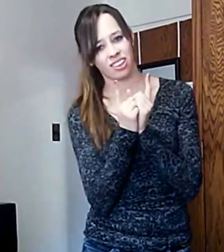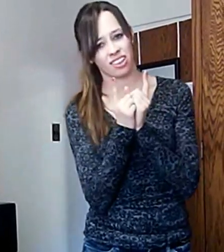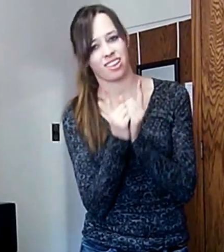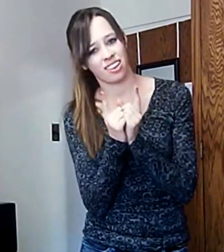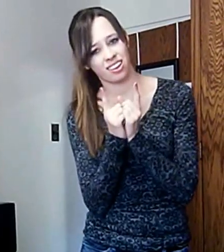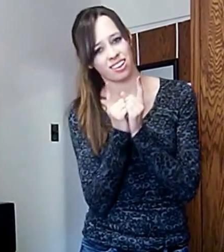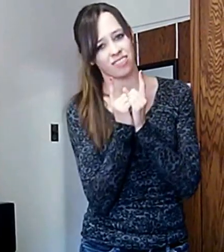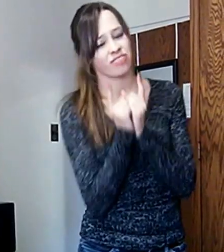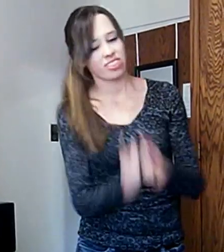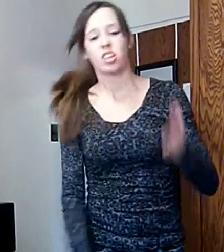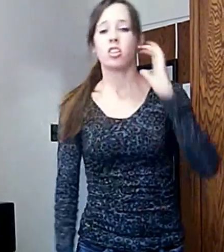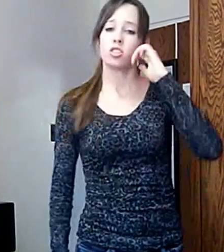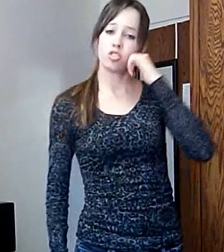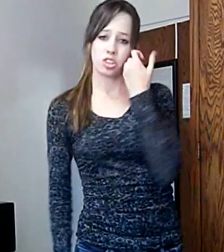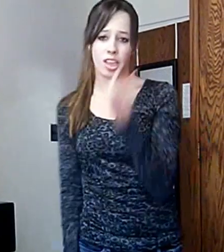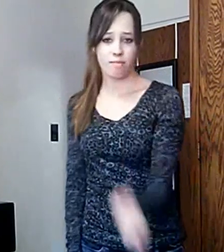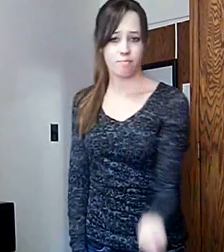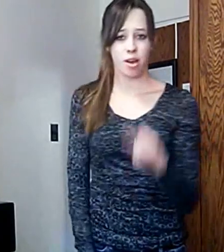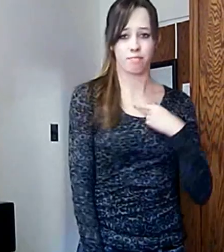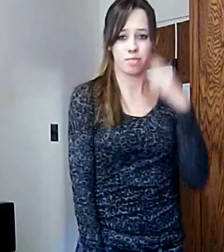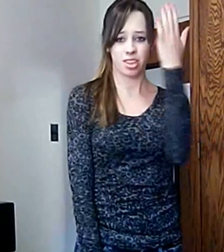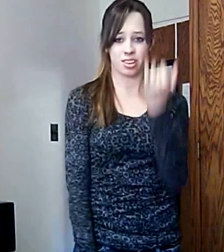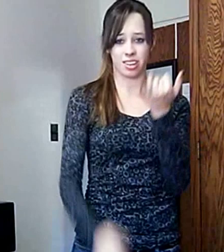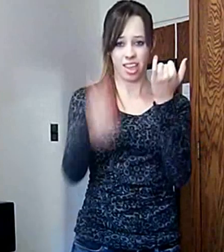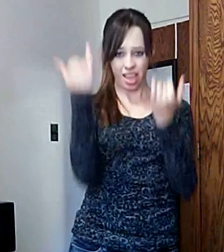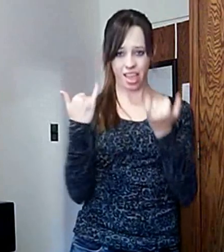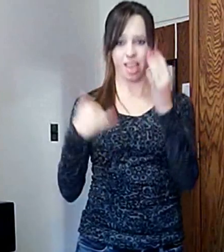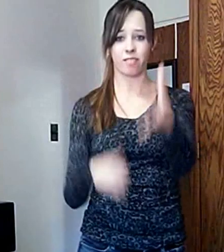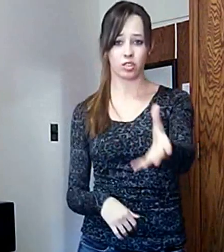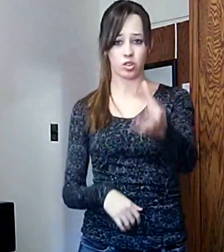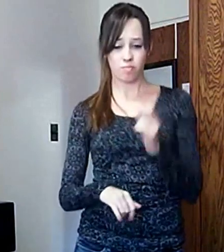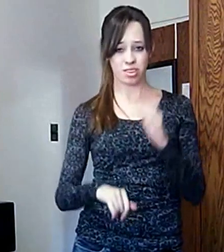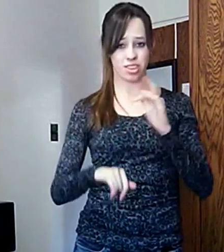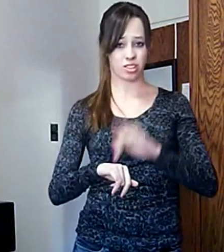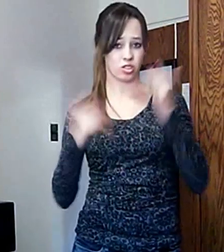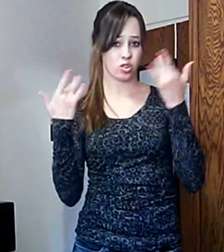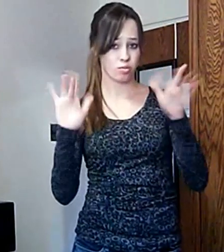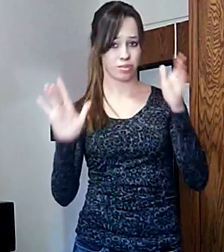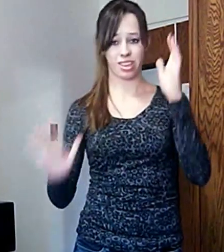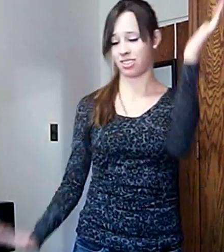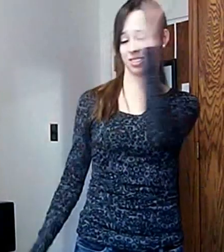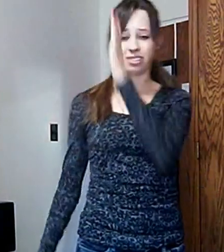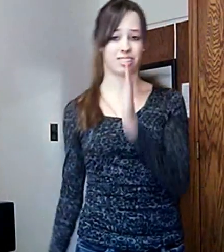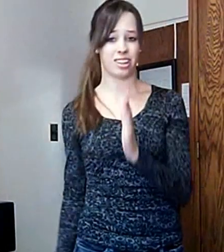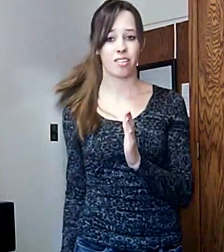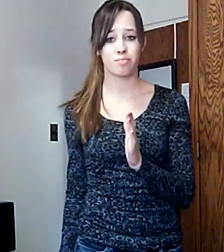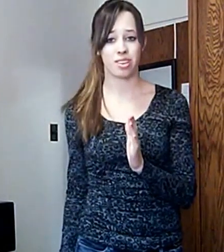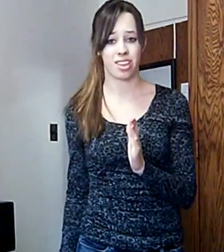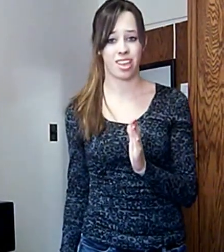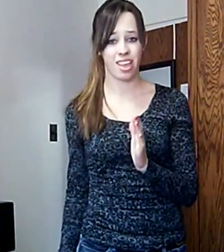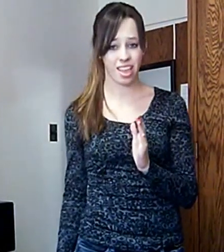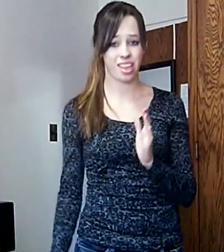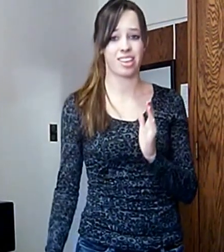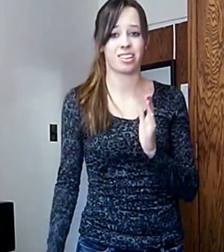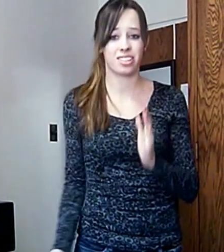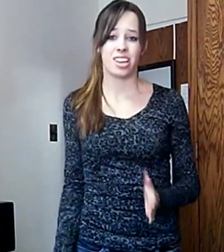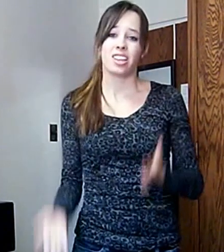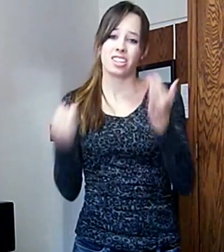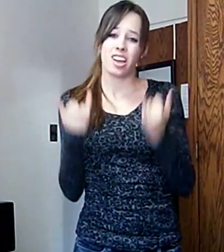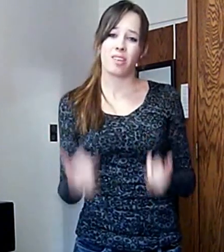in So shame on me now, blew me to places I've never been Now